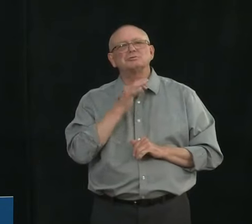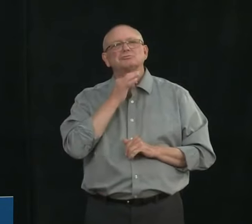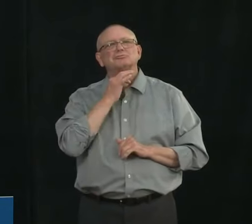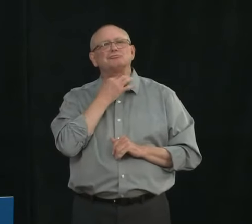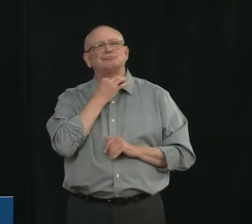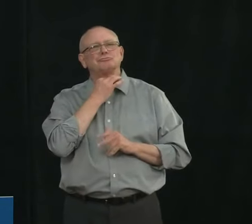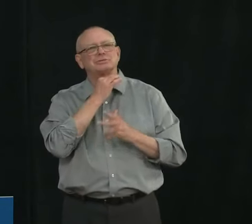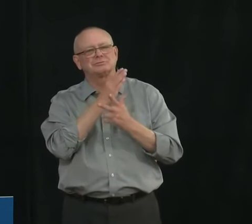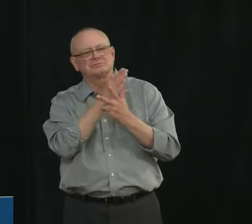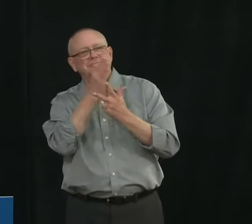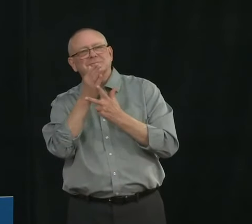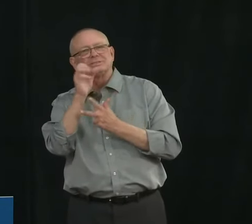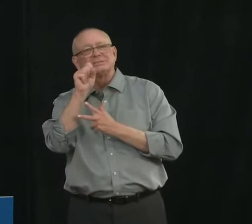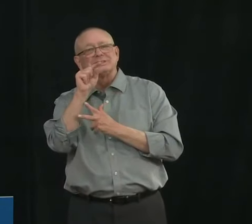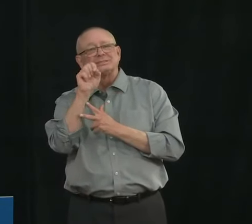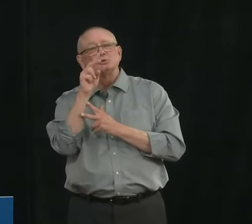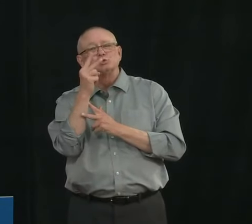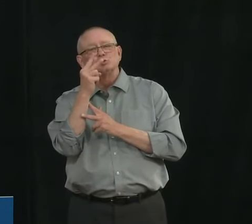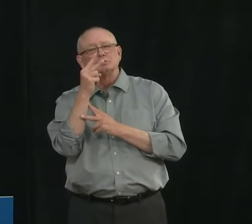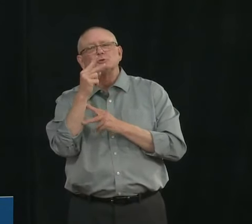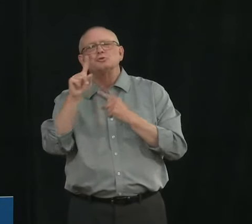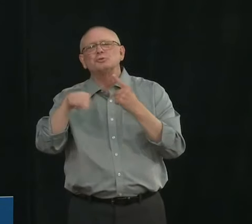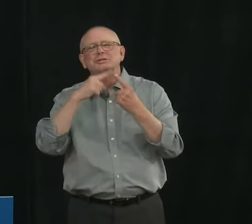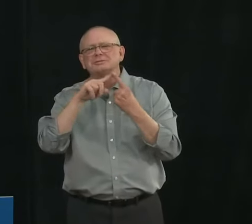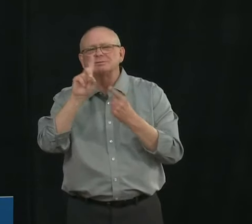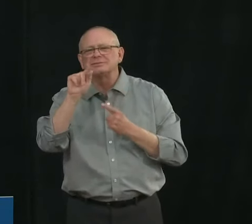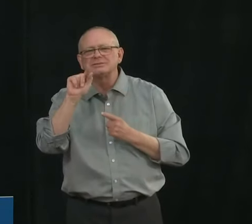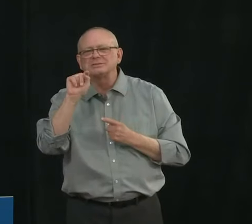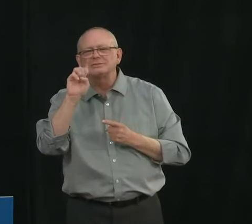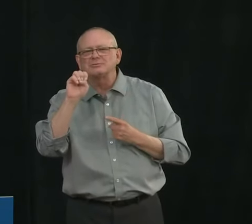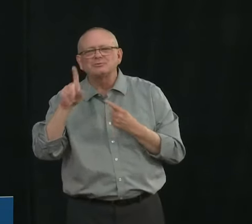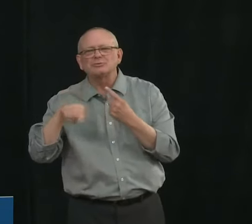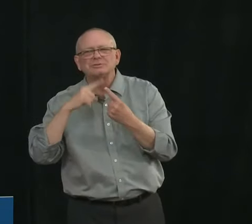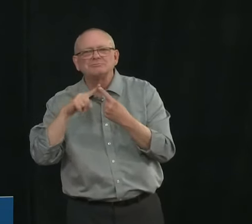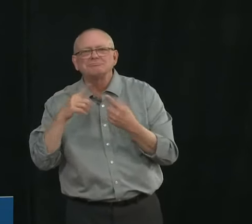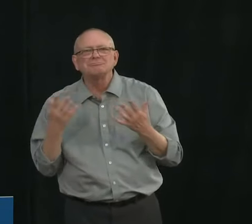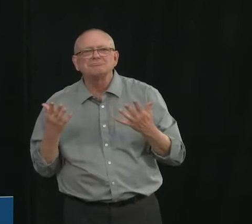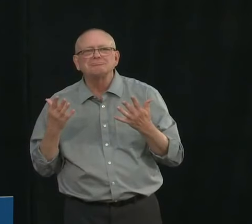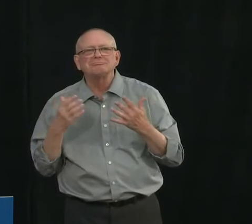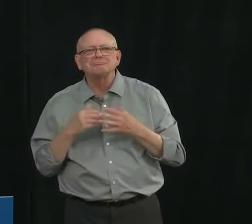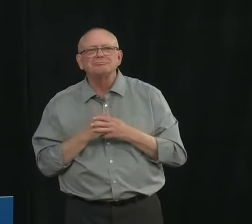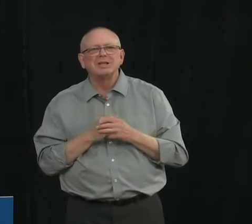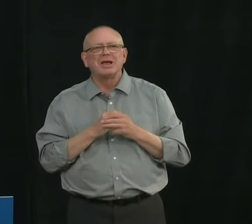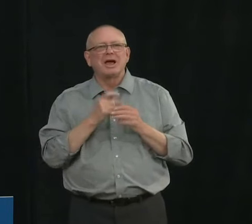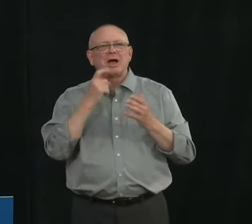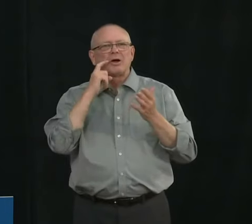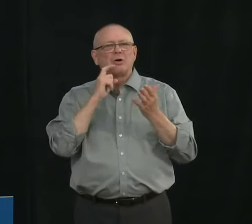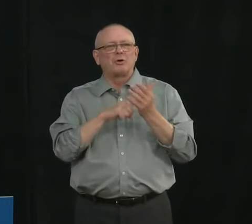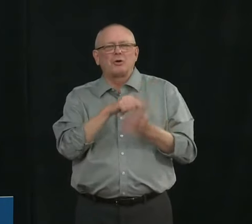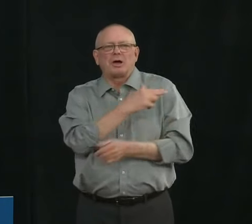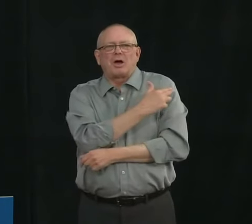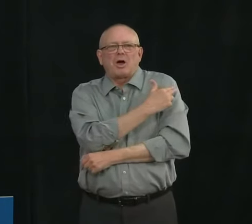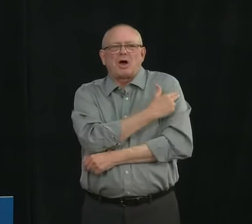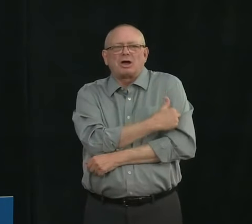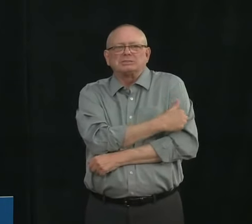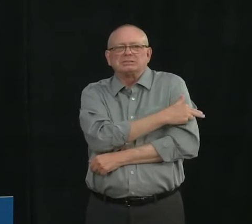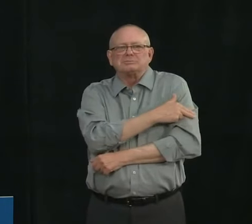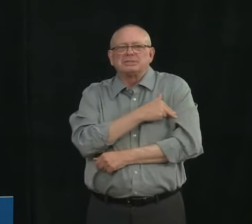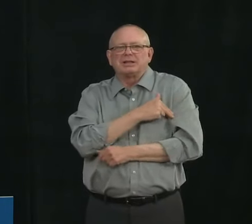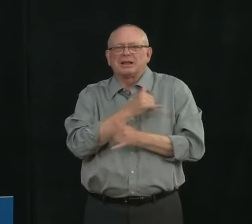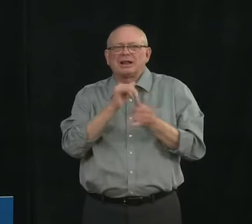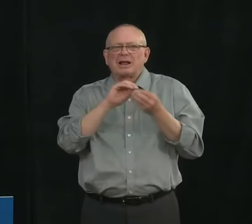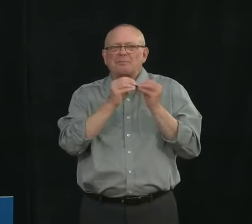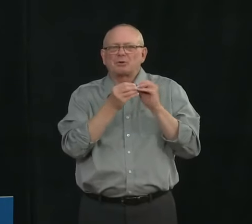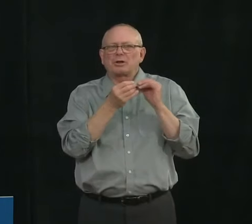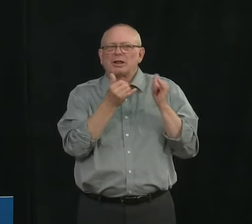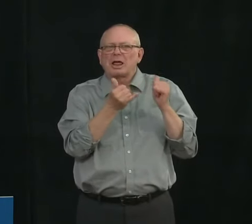also just looking at hospitalizations we see that those are actually up i think there's 55 today so that'd be up 10 in the last